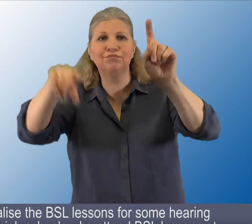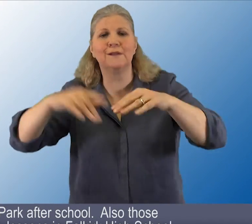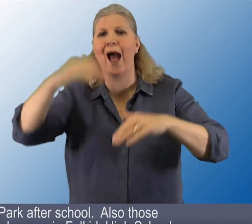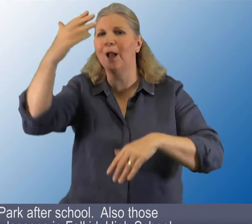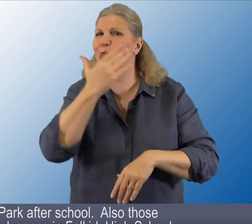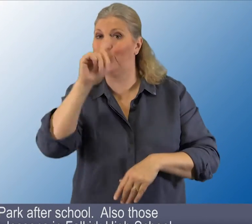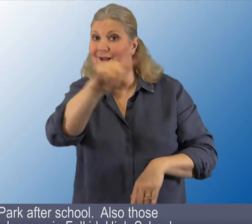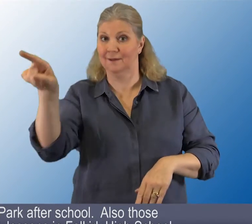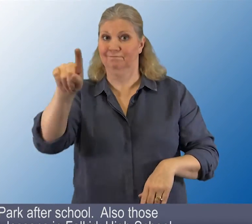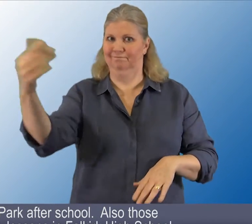Windsor Park After School.